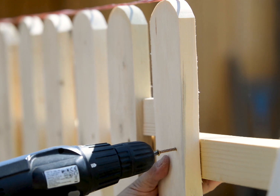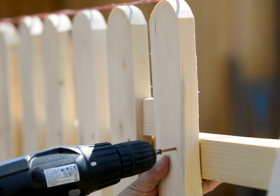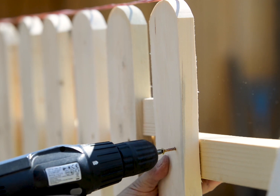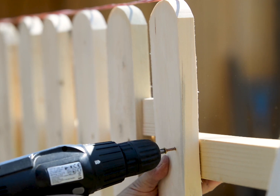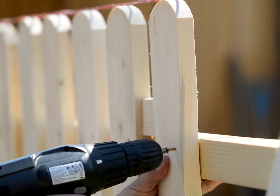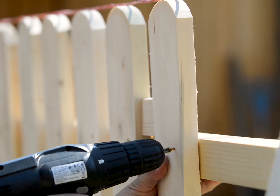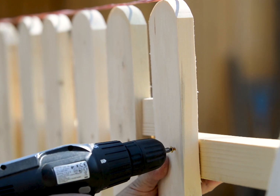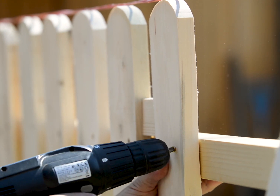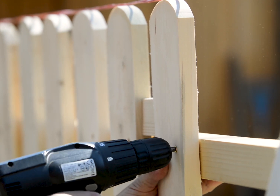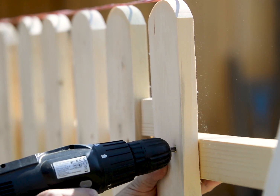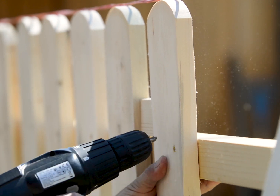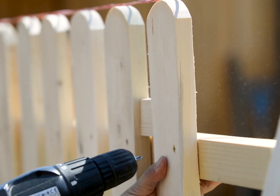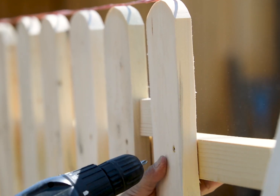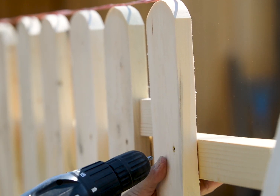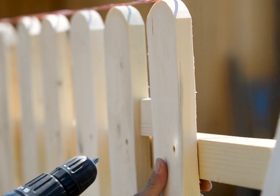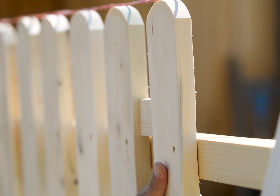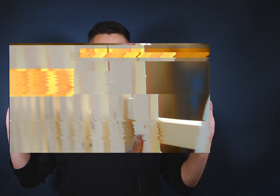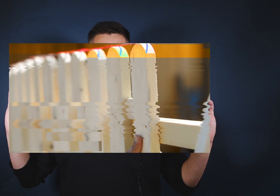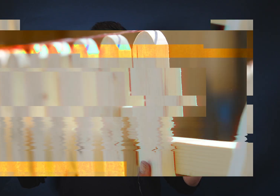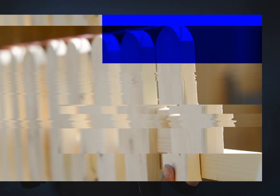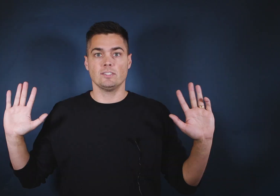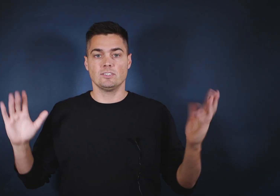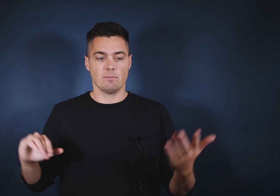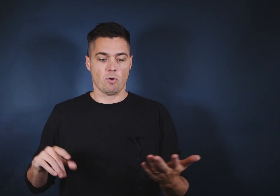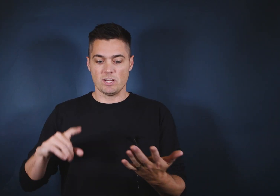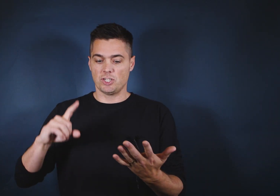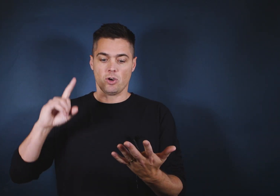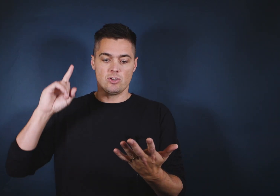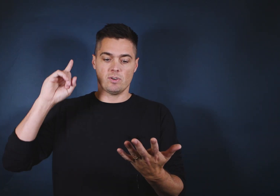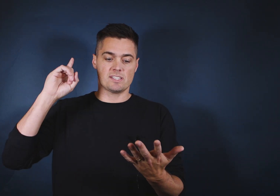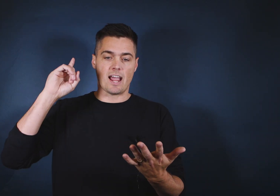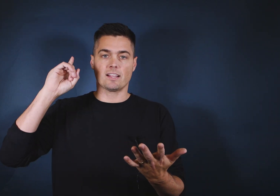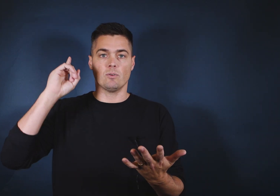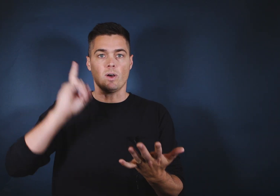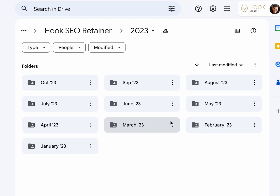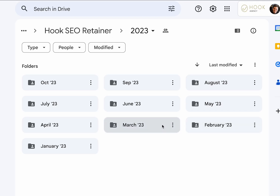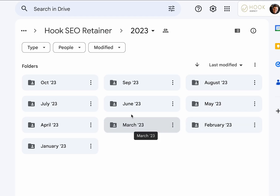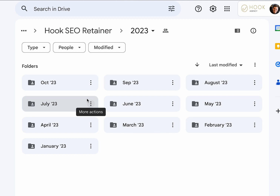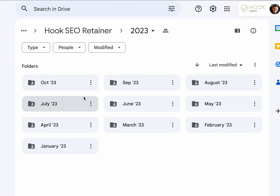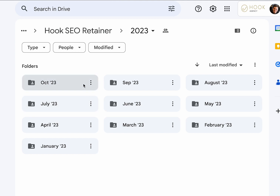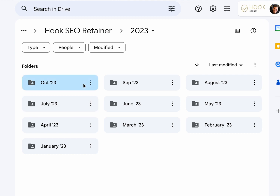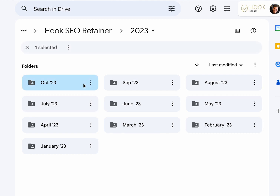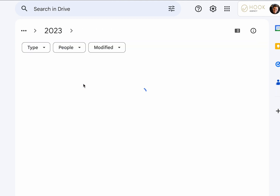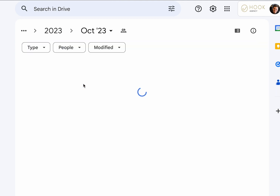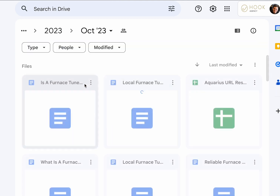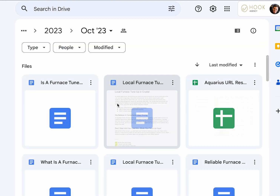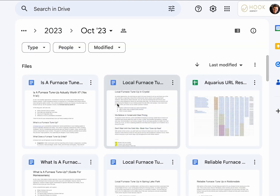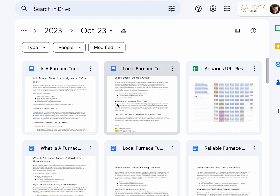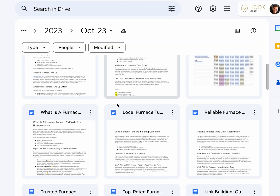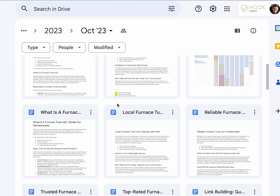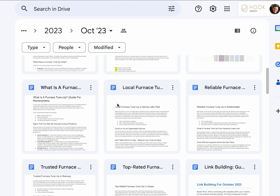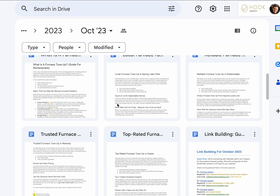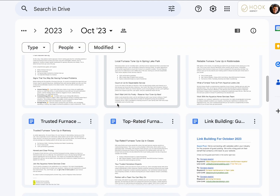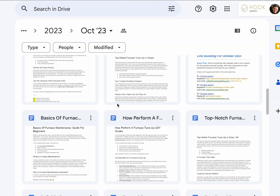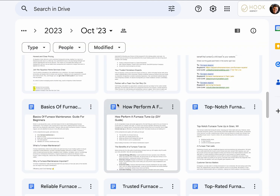in our case, and I'm not just promoting our agency, but we show you exactly what content was made, what links were built,